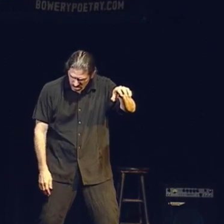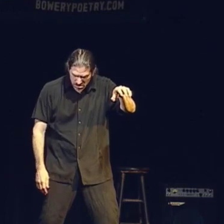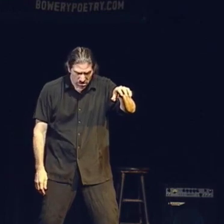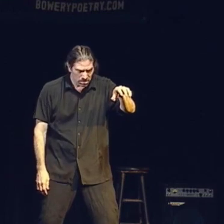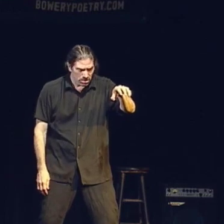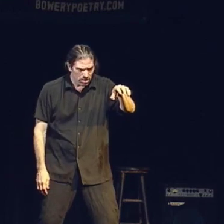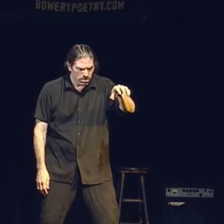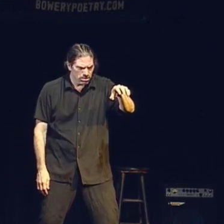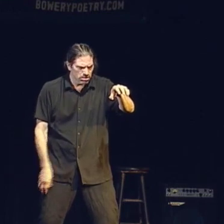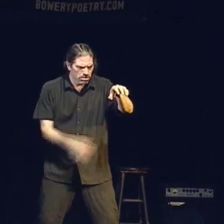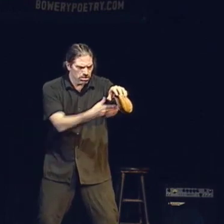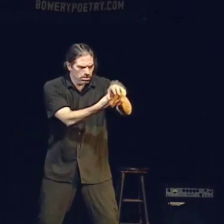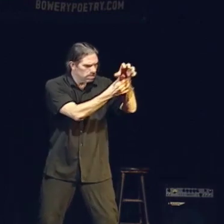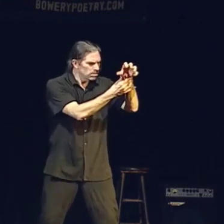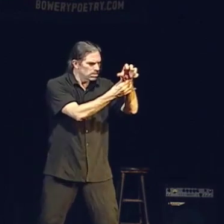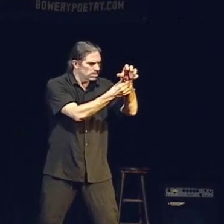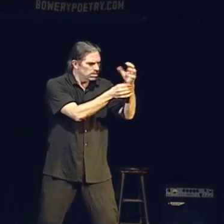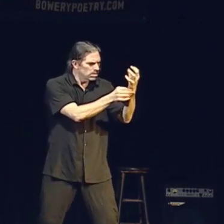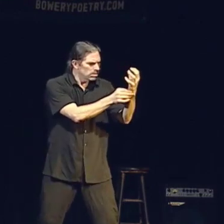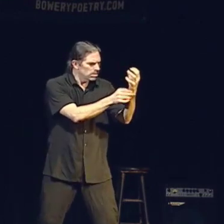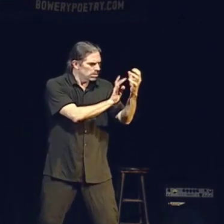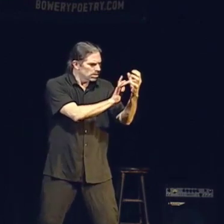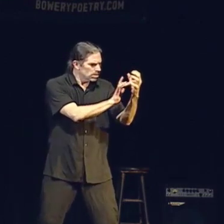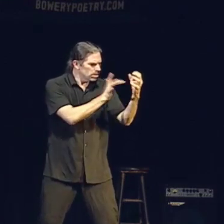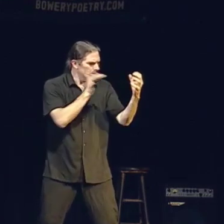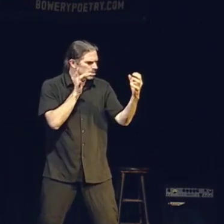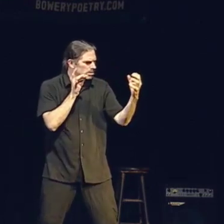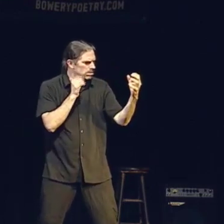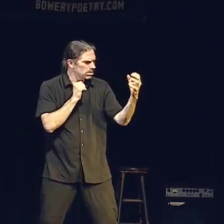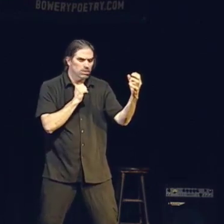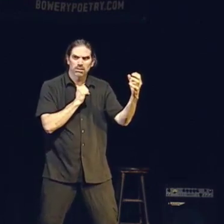But. From underneath a broken rock is a glistening.